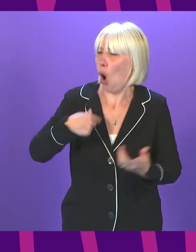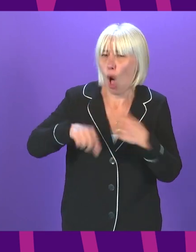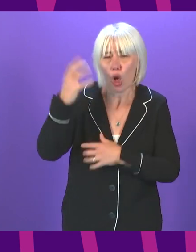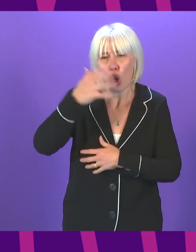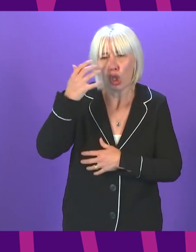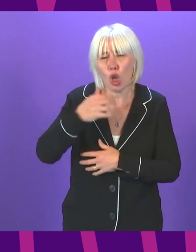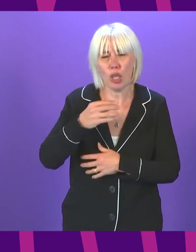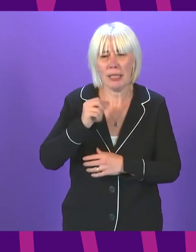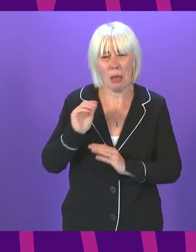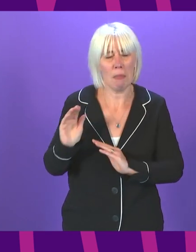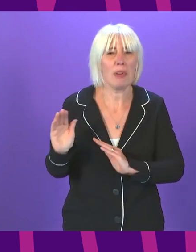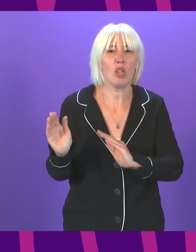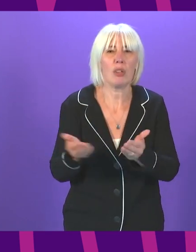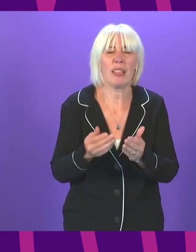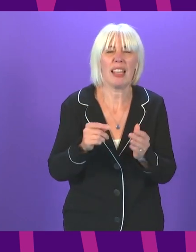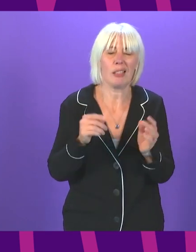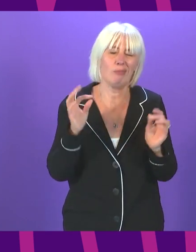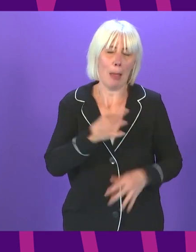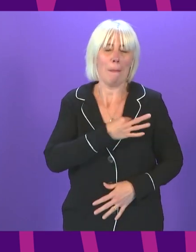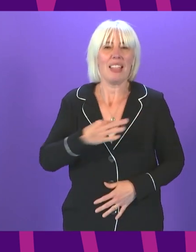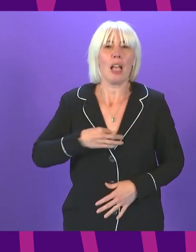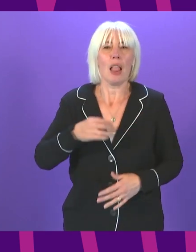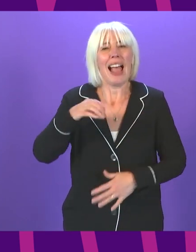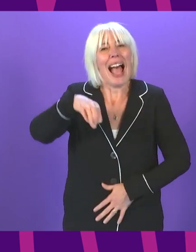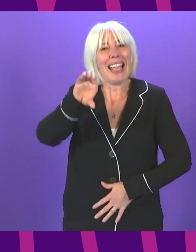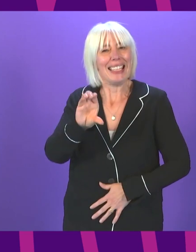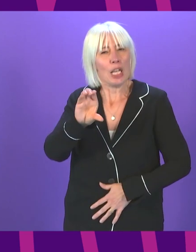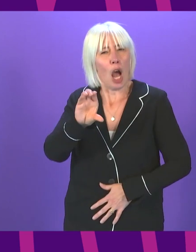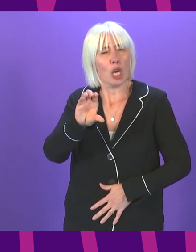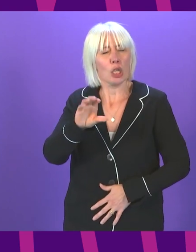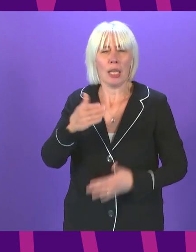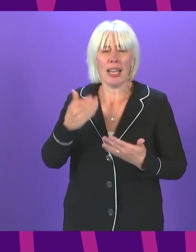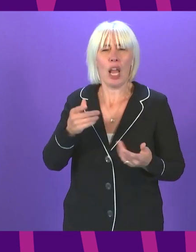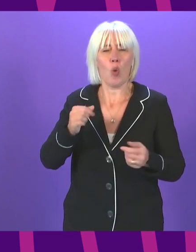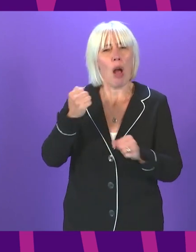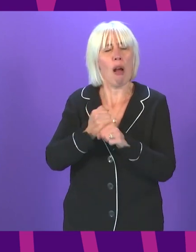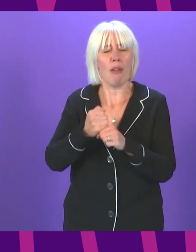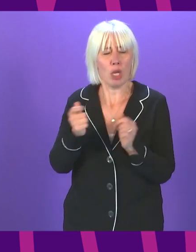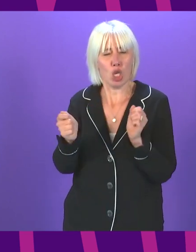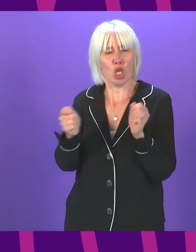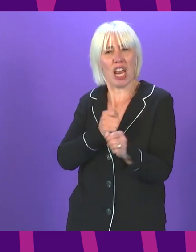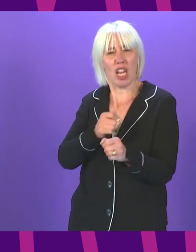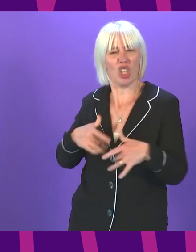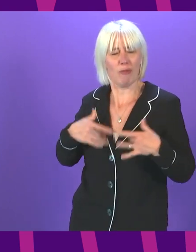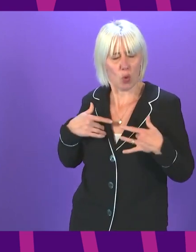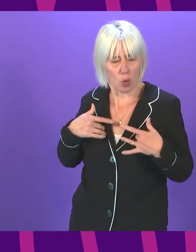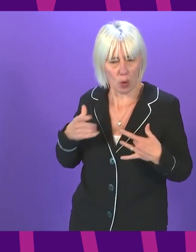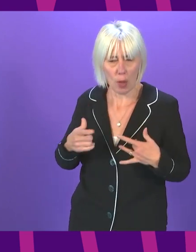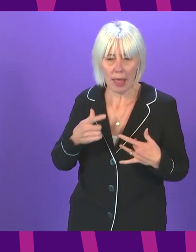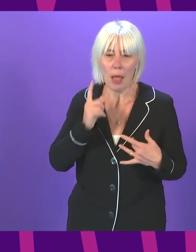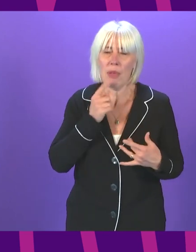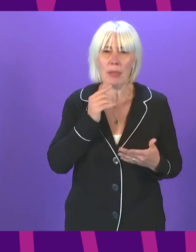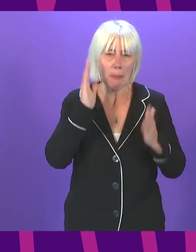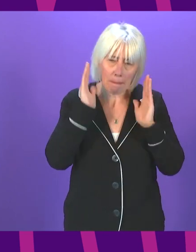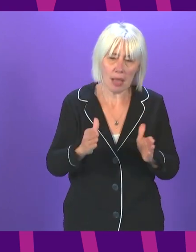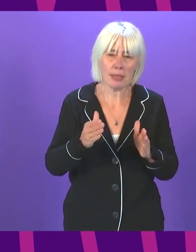some have described as medical ID cards. This government have moved effectively to a position where people will now be compelled both to